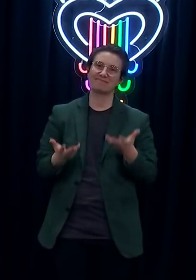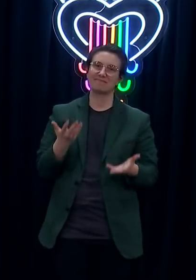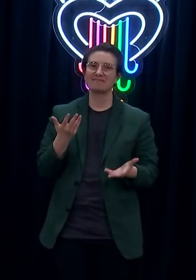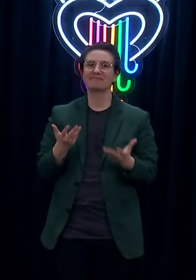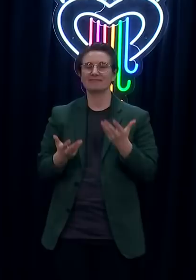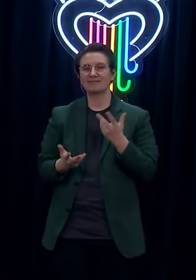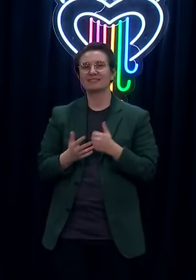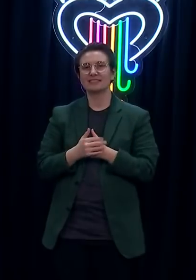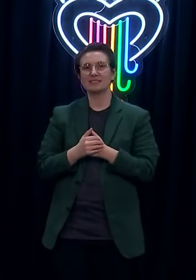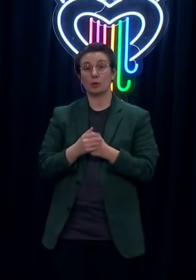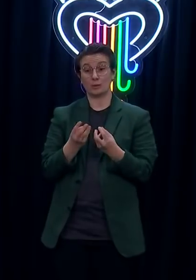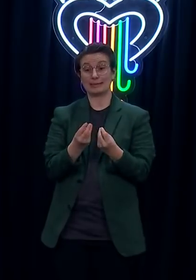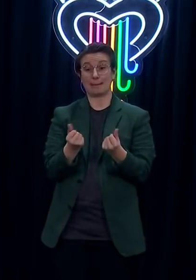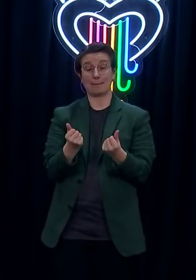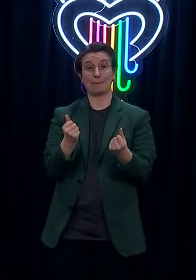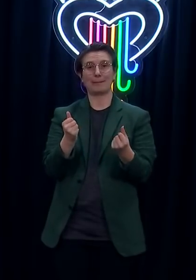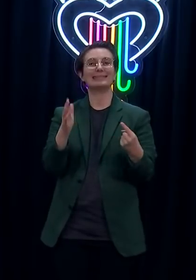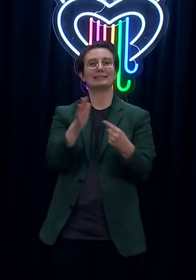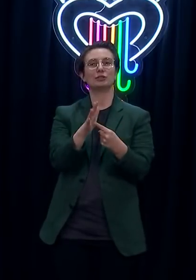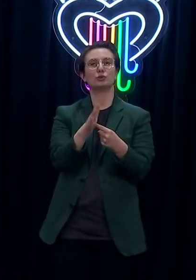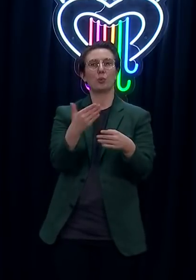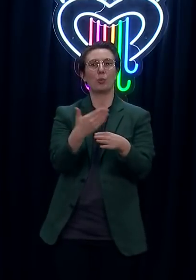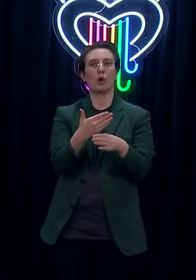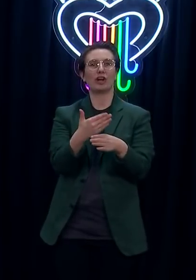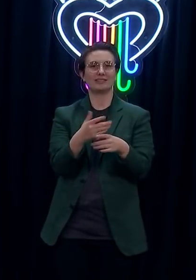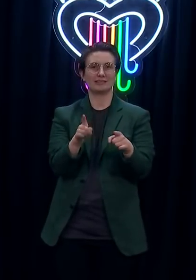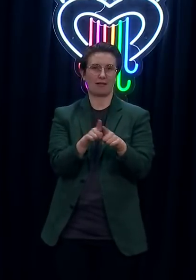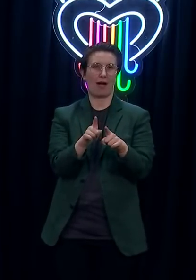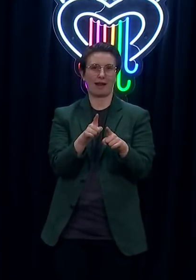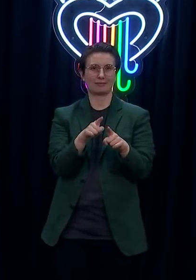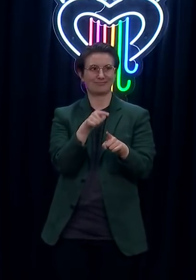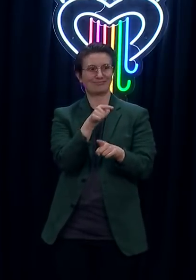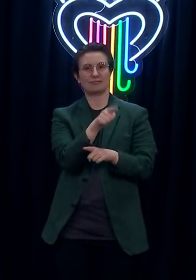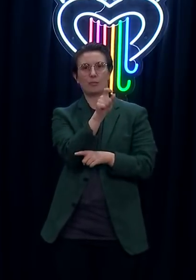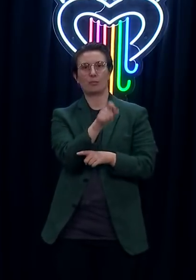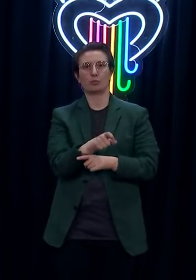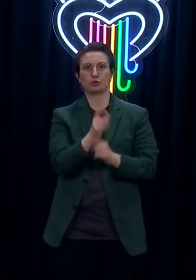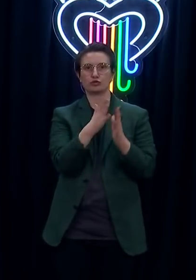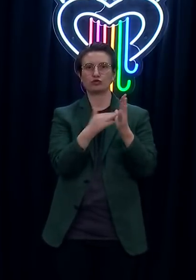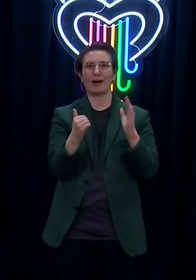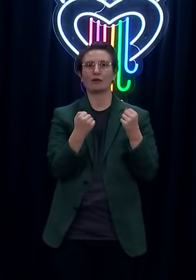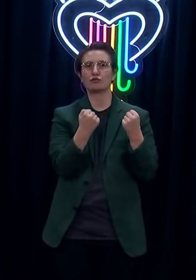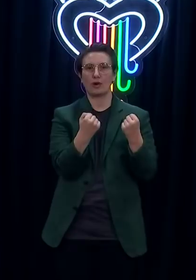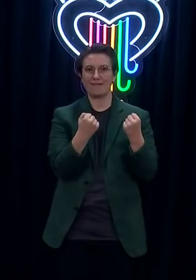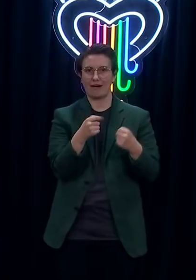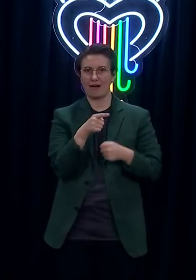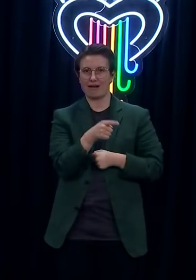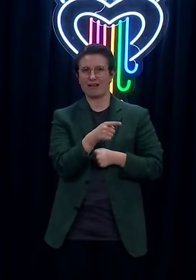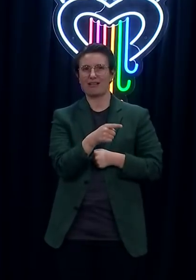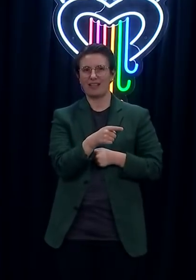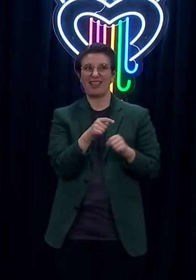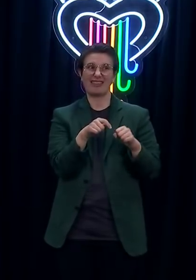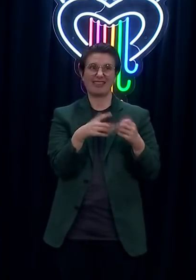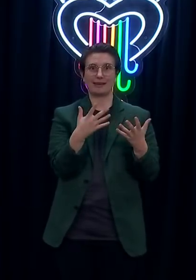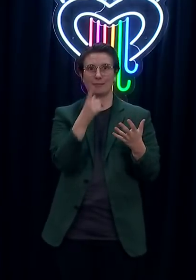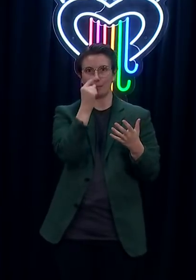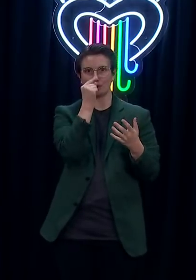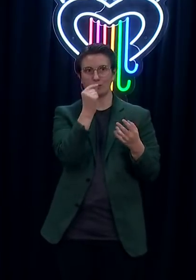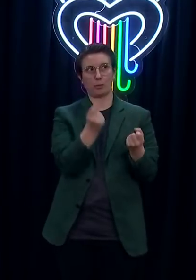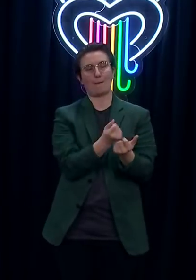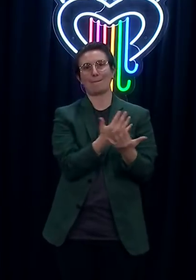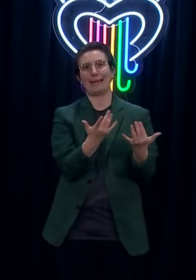an essential worker like a truck driver, then those contacts might be, those locations of interest might be broader. But for the most part,